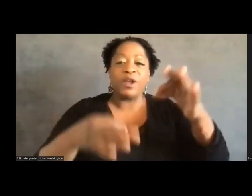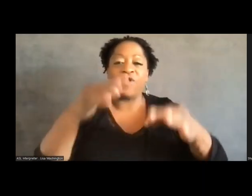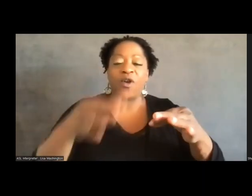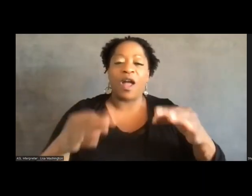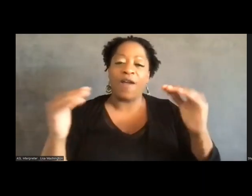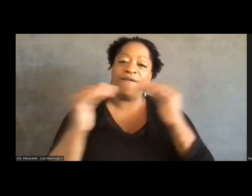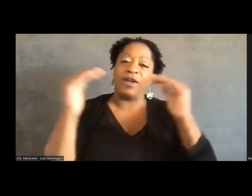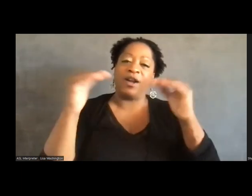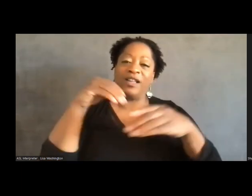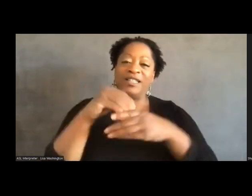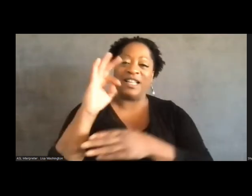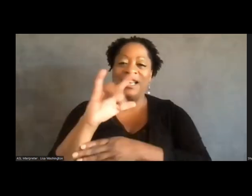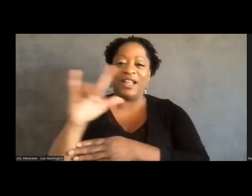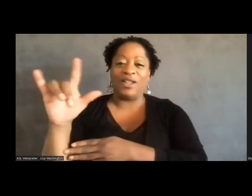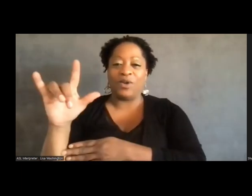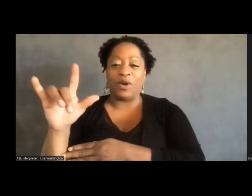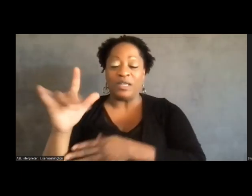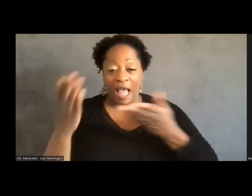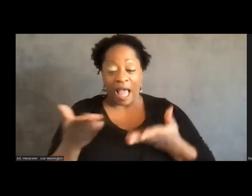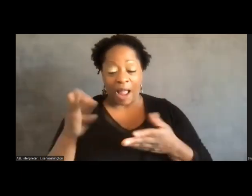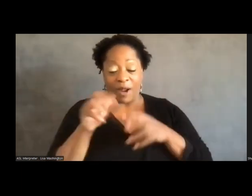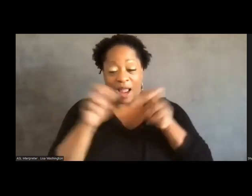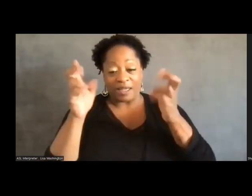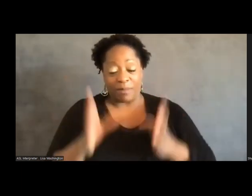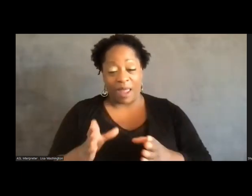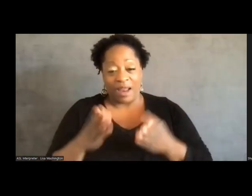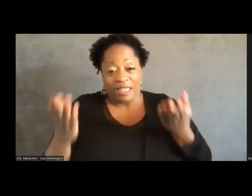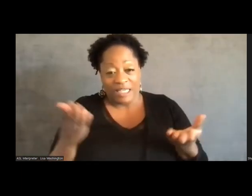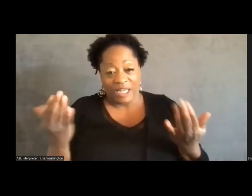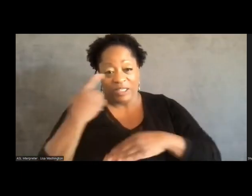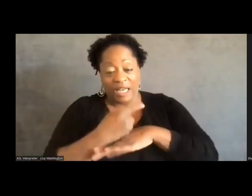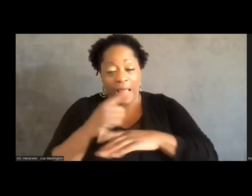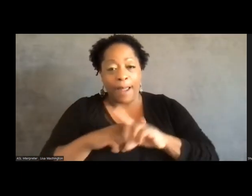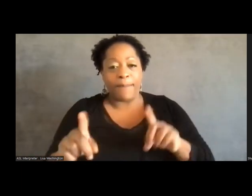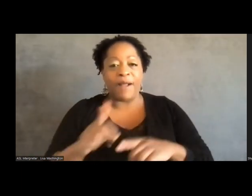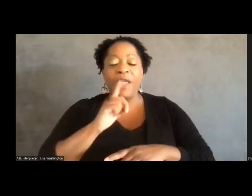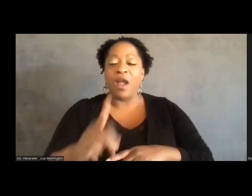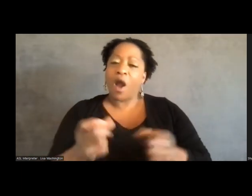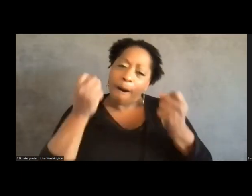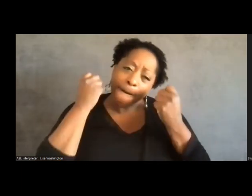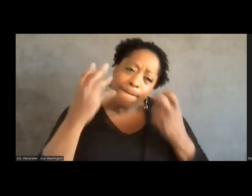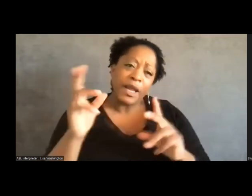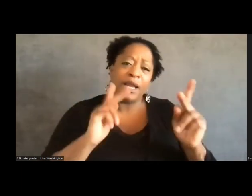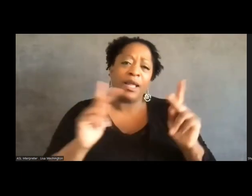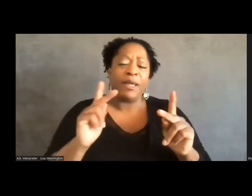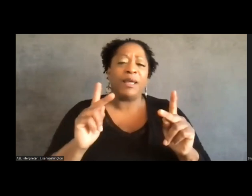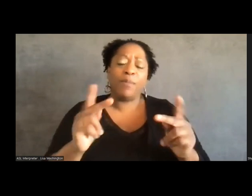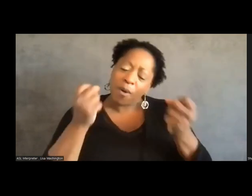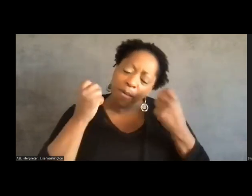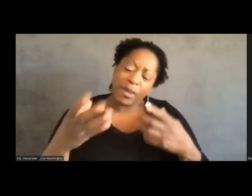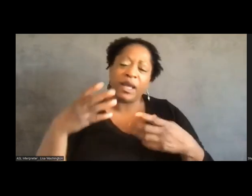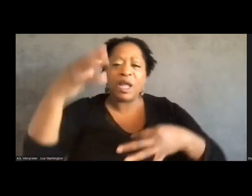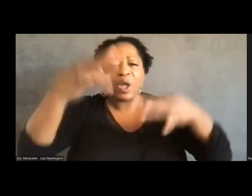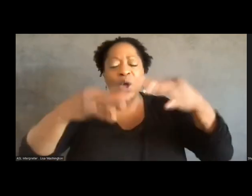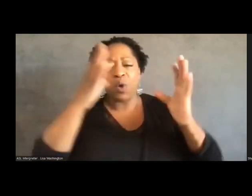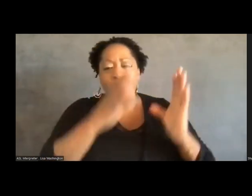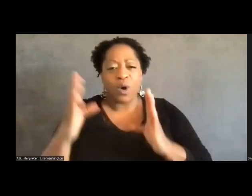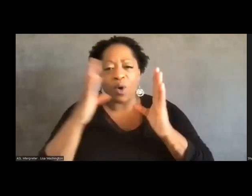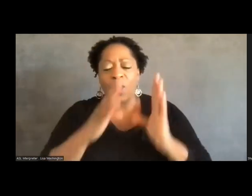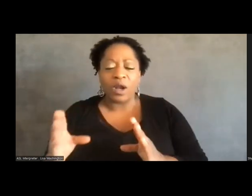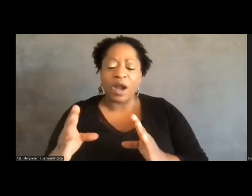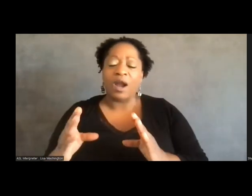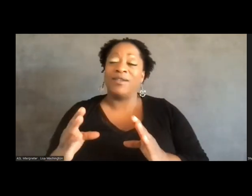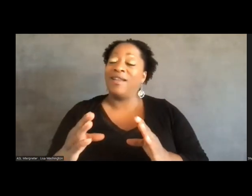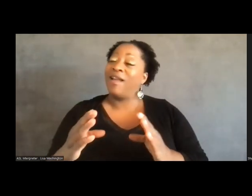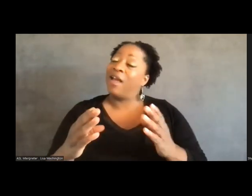Of course, I'm here as the panelists, but there are dozens of court organizers and thousands of people